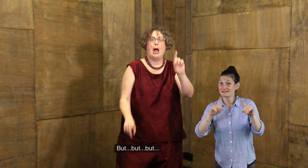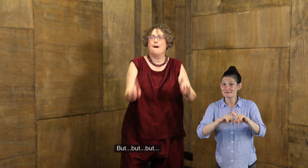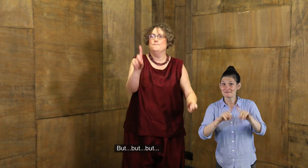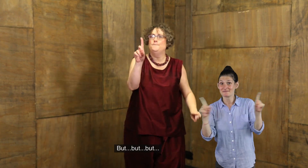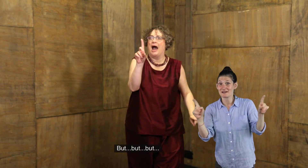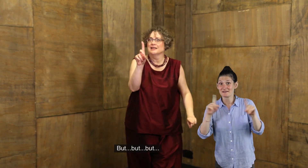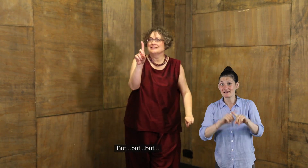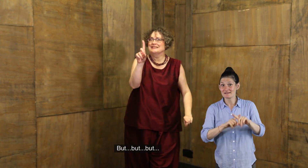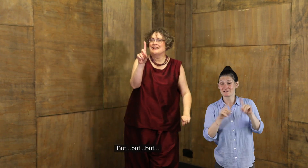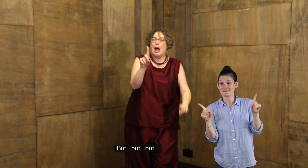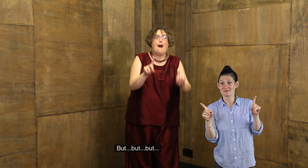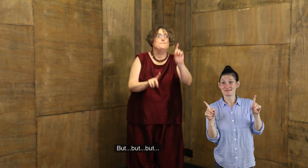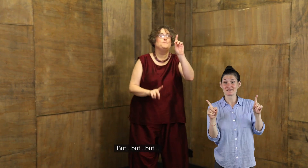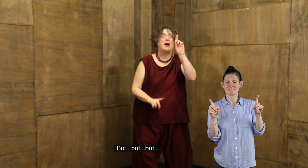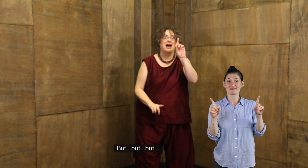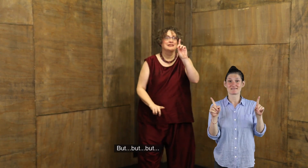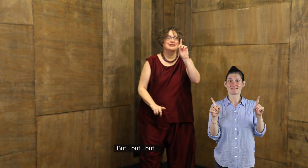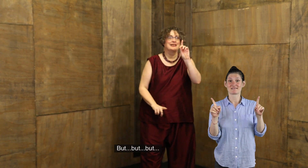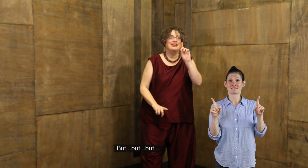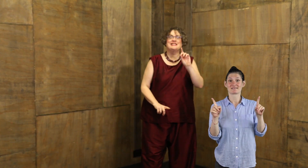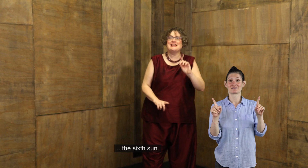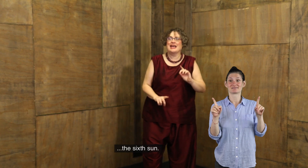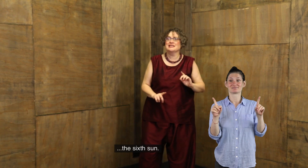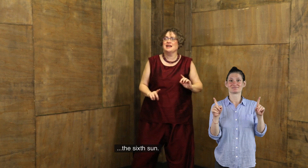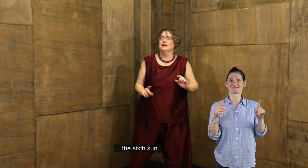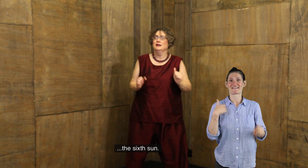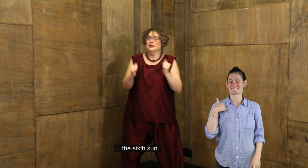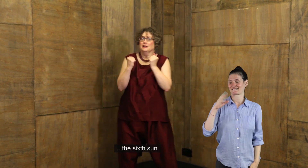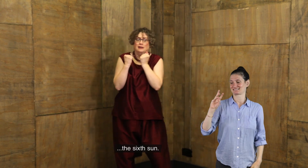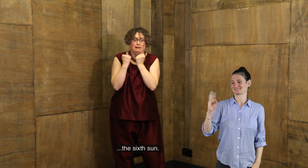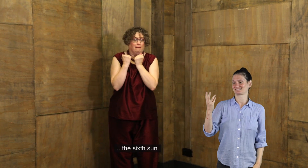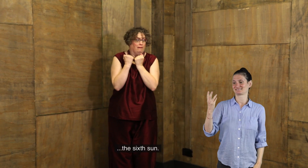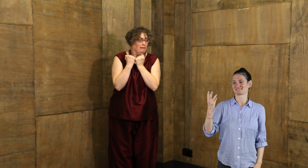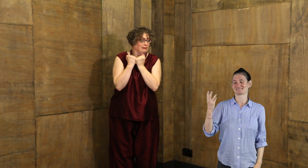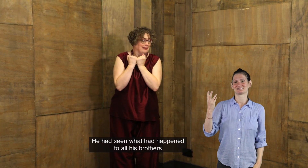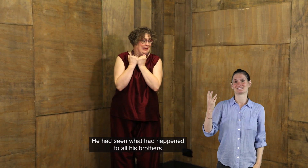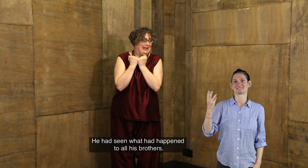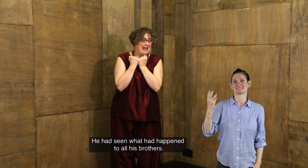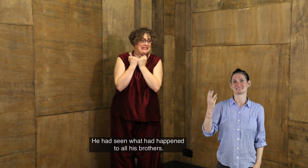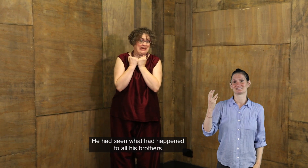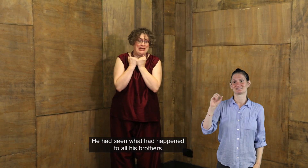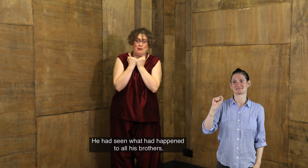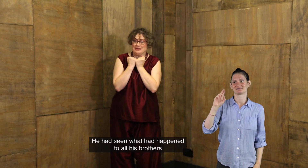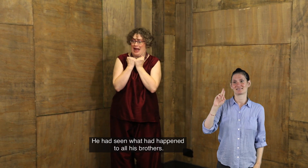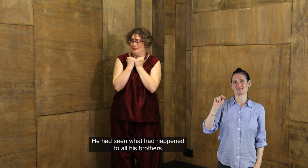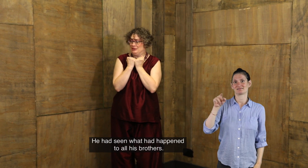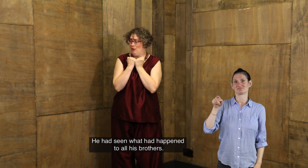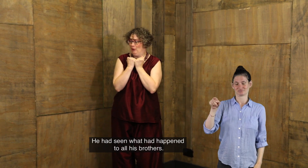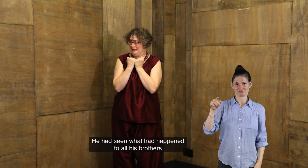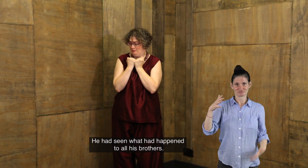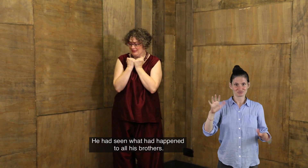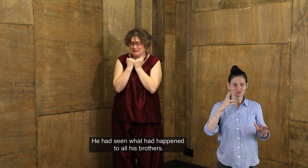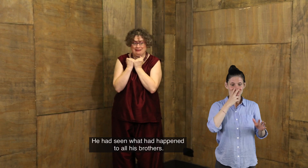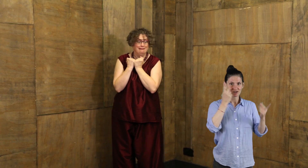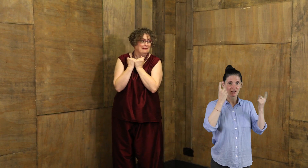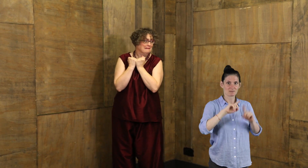But, but, but, but, the sixth sun, he had seen what had happened to